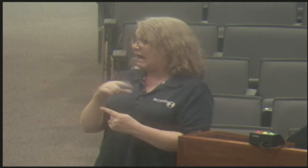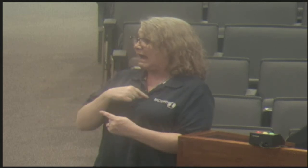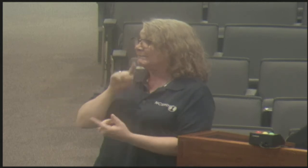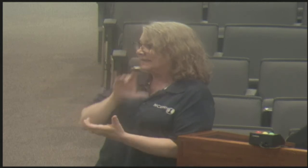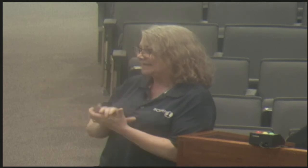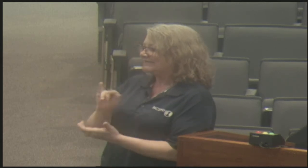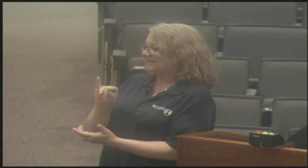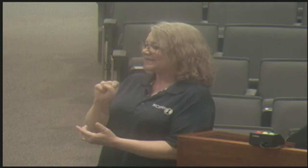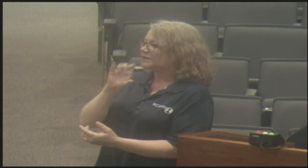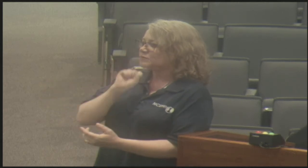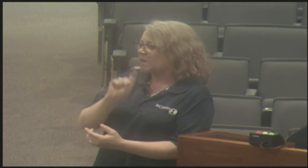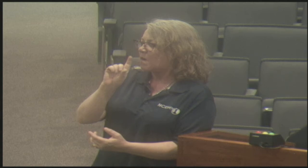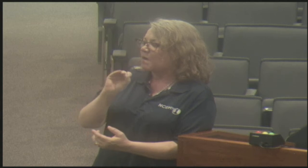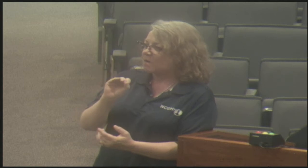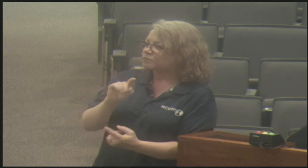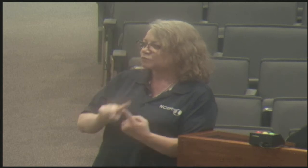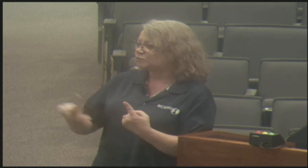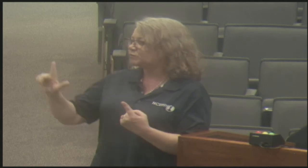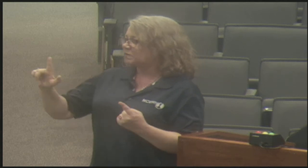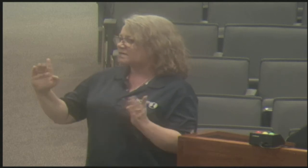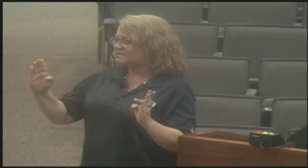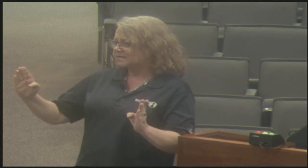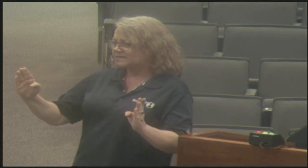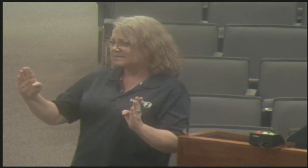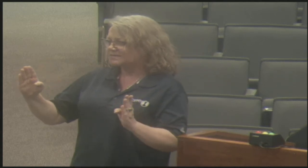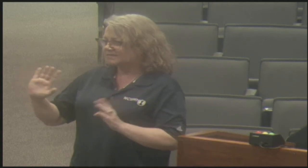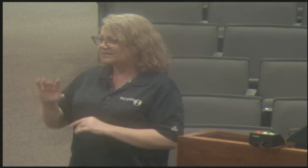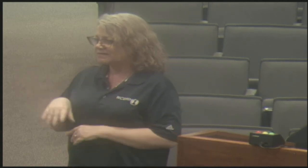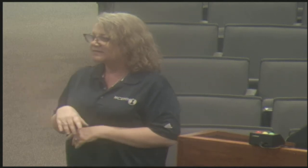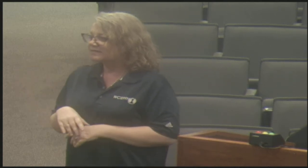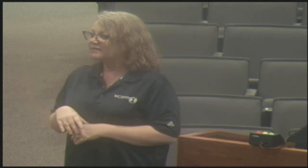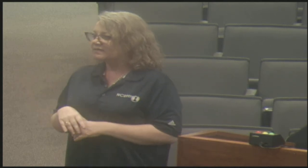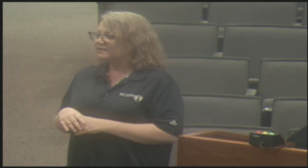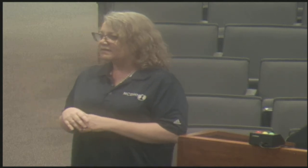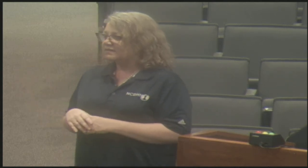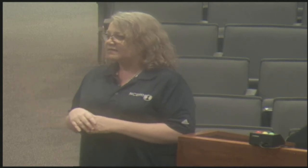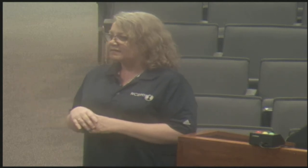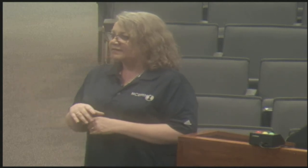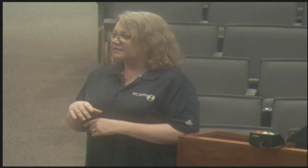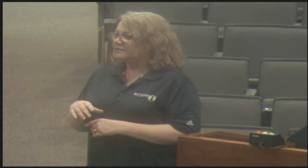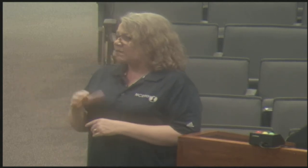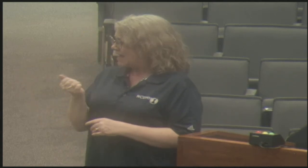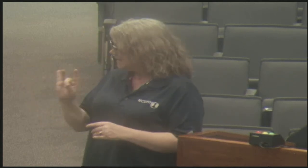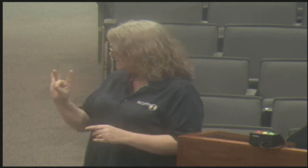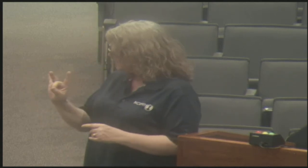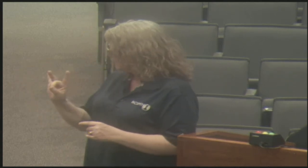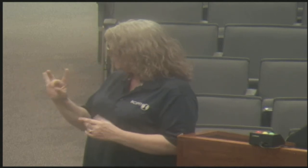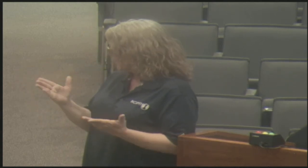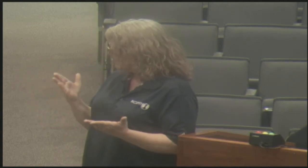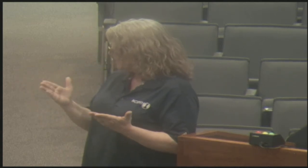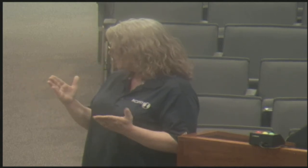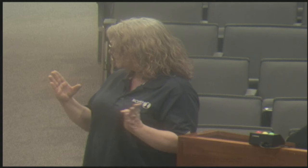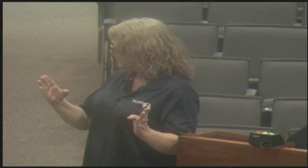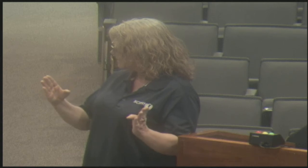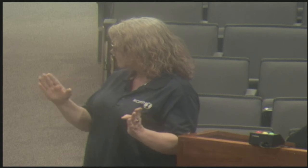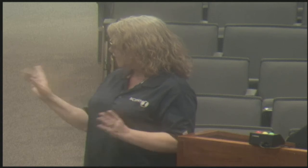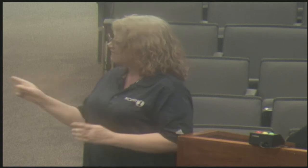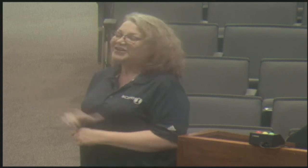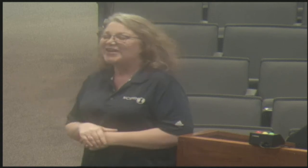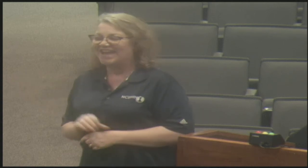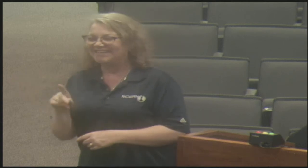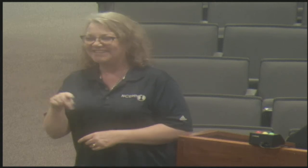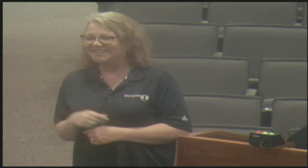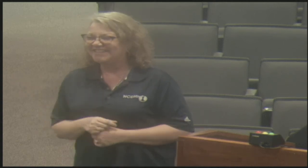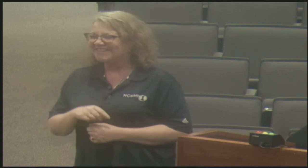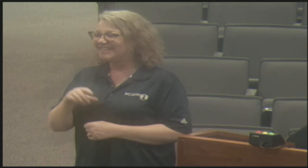was what is the age range for that bill? We believe that it is 0 to 21 that we're presenting. It